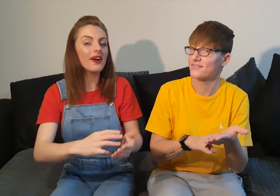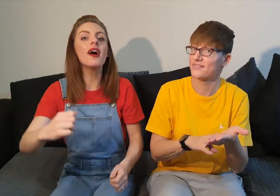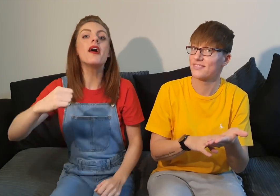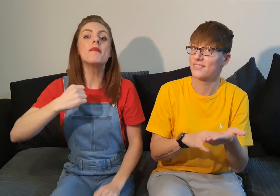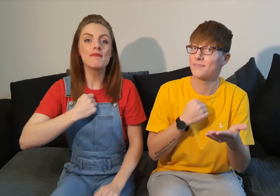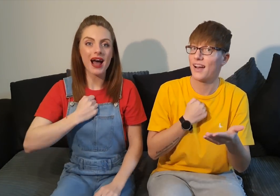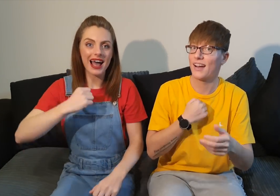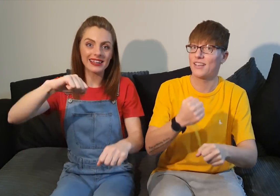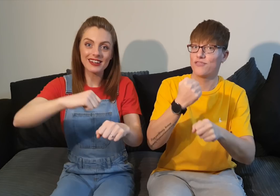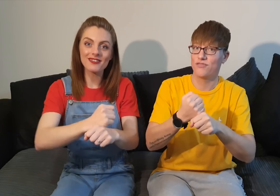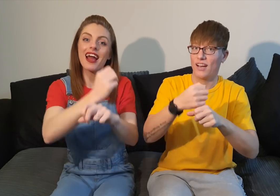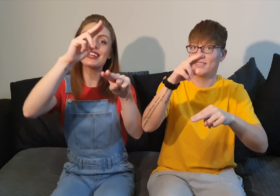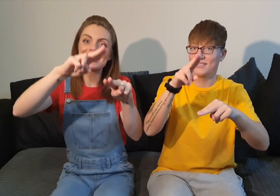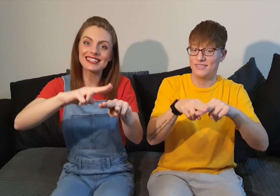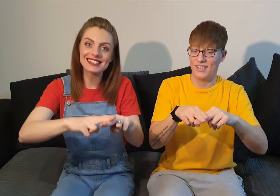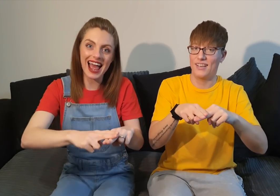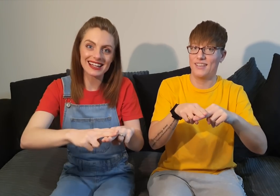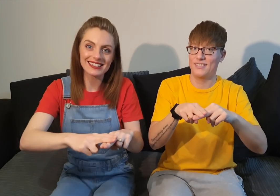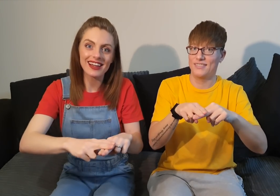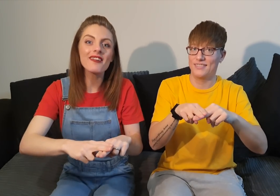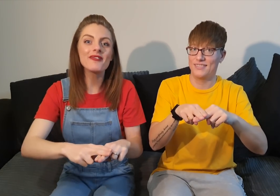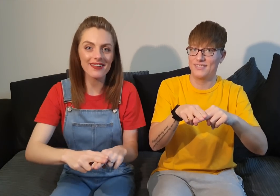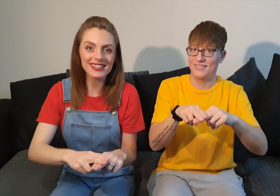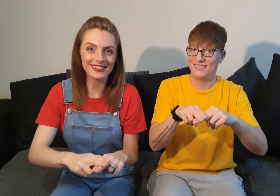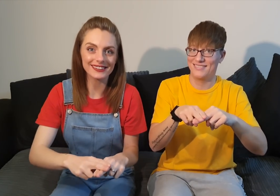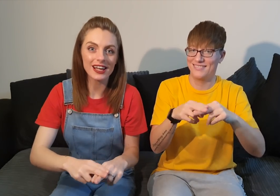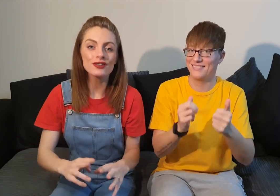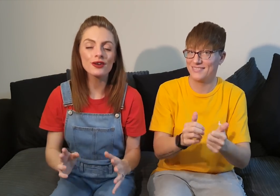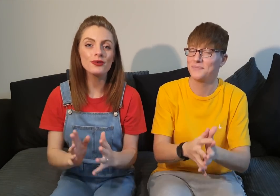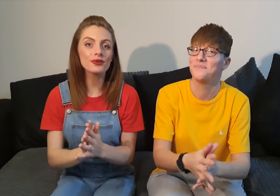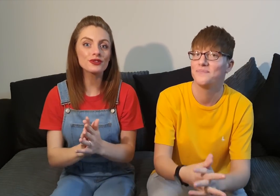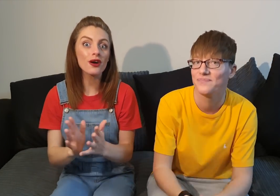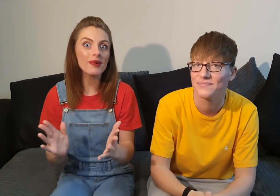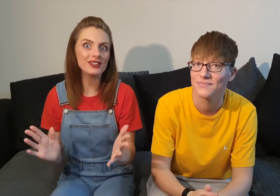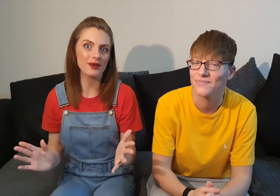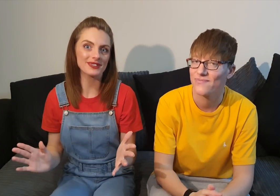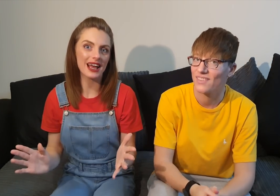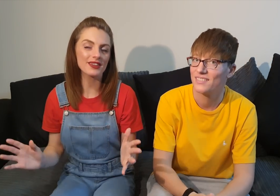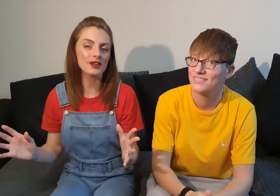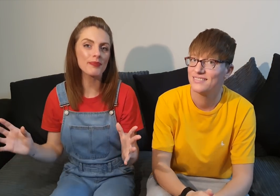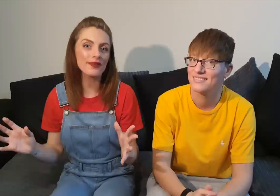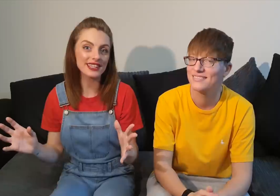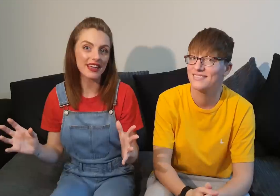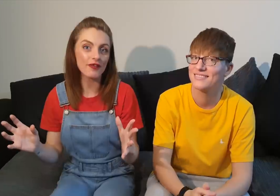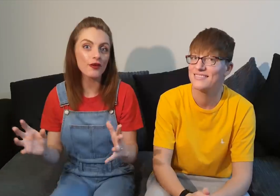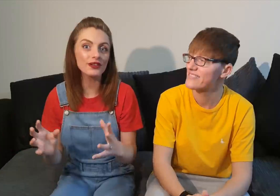my granddad very good so you know so many jobs now that you can put together full